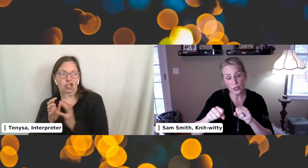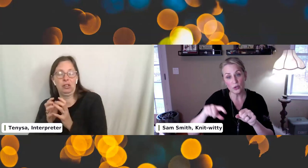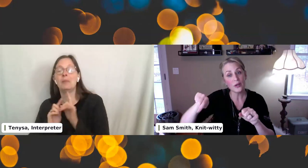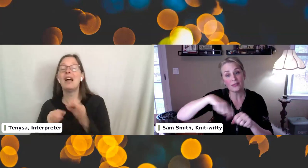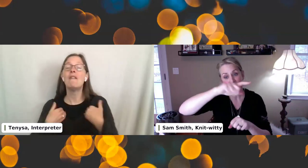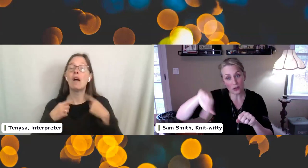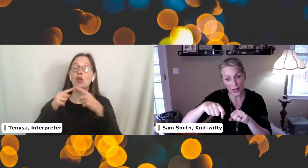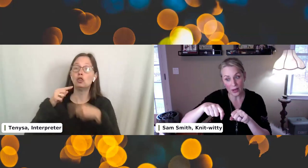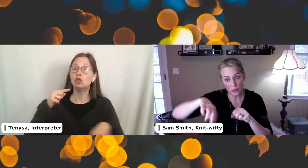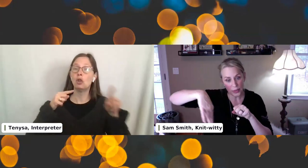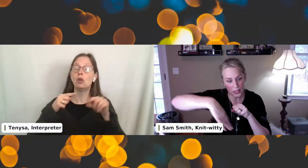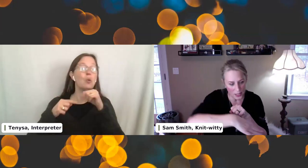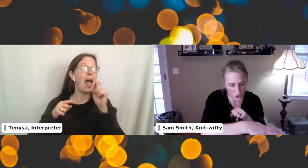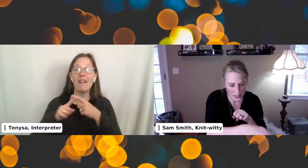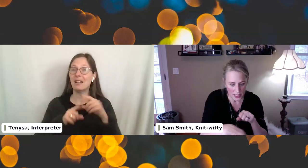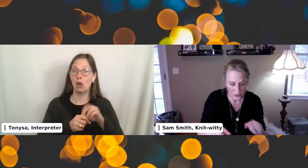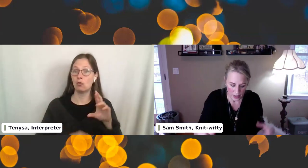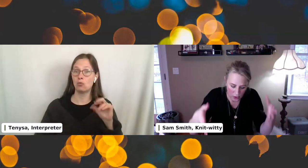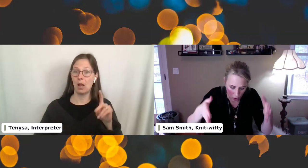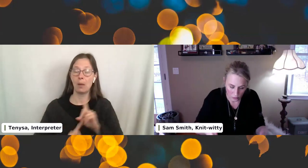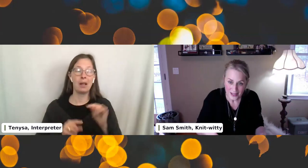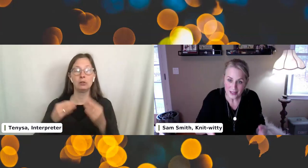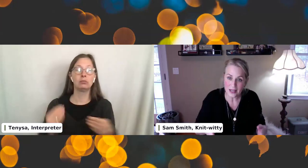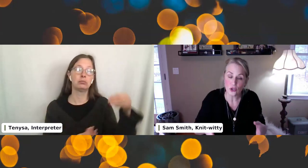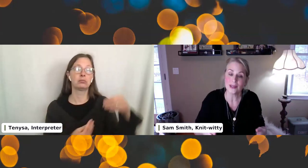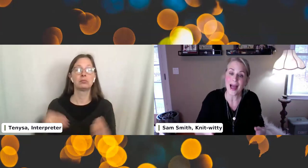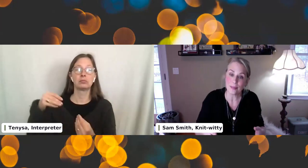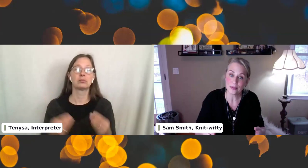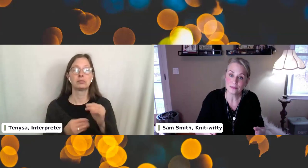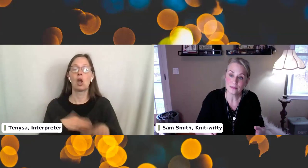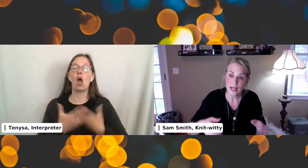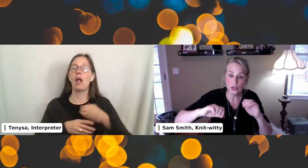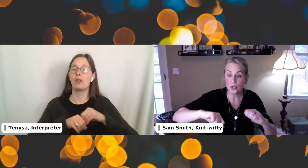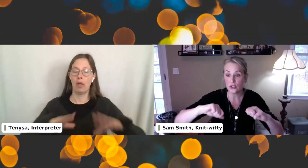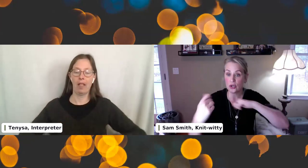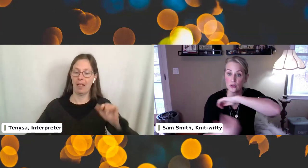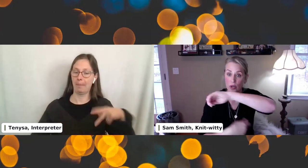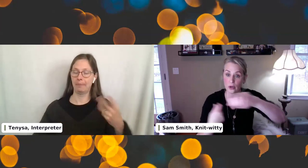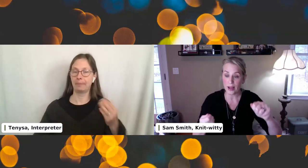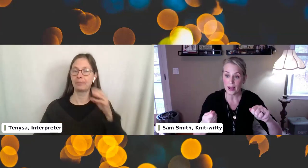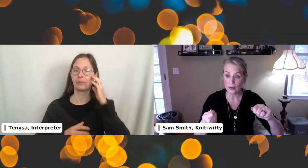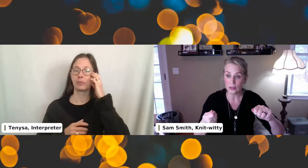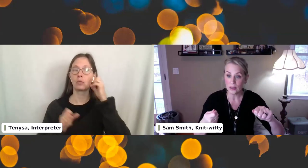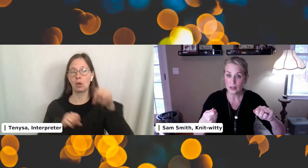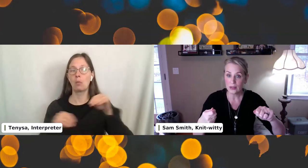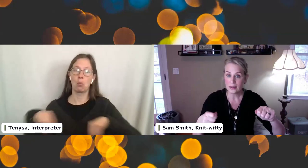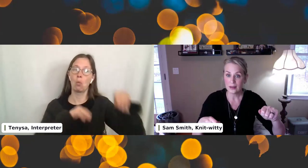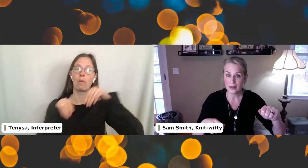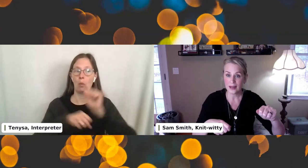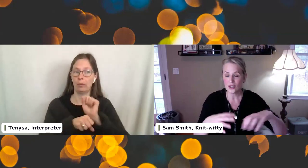circular one, you don't have to knit in the round, but it kind of just slides around and it all rests in your lap. And then you can turn the work around